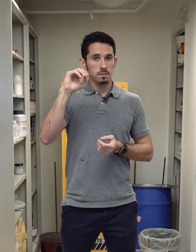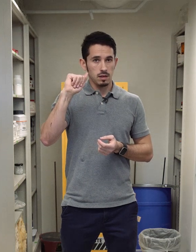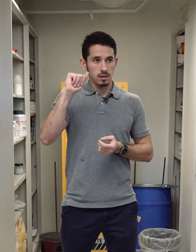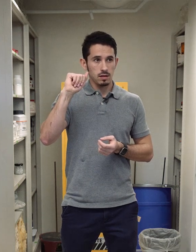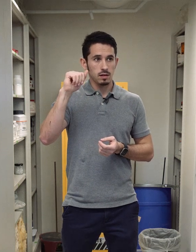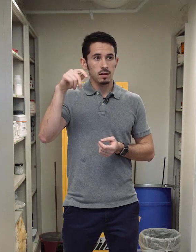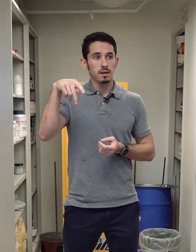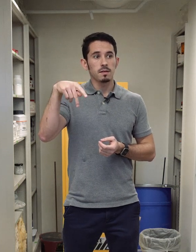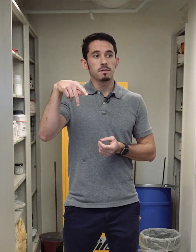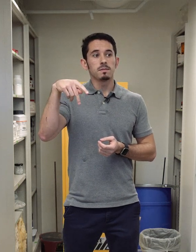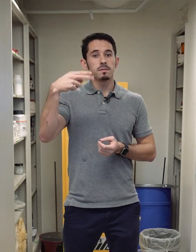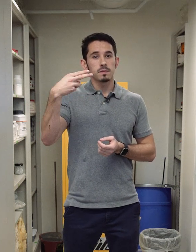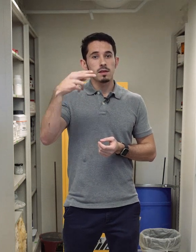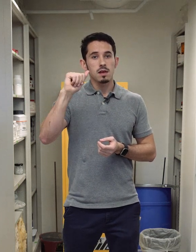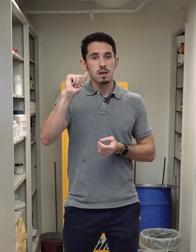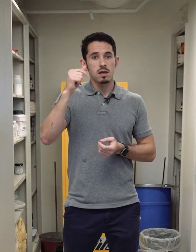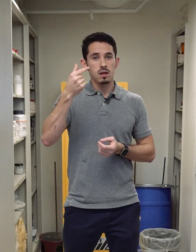-Y-T-O-P-H-I-L-U-M.